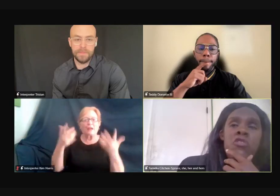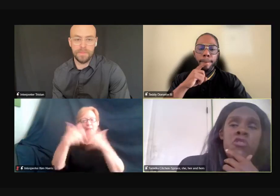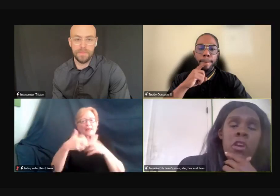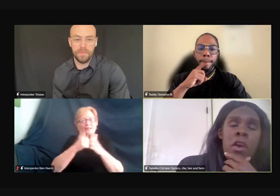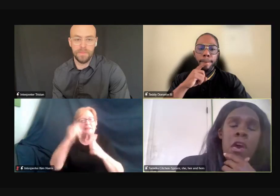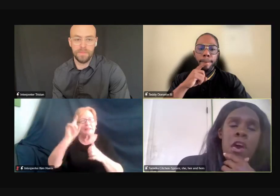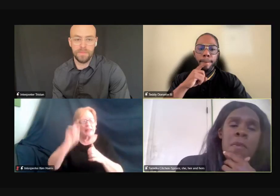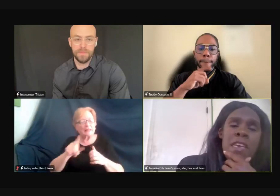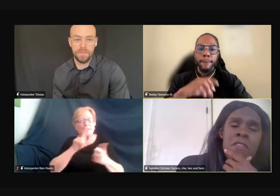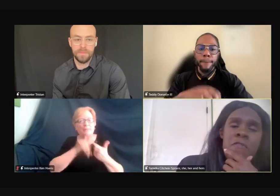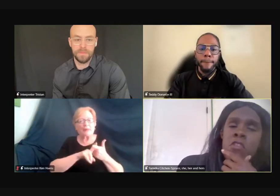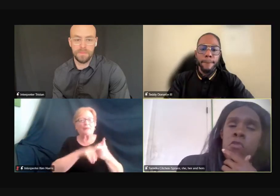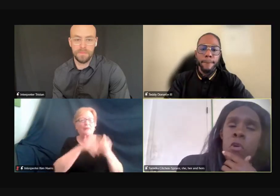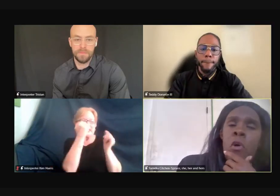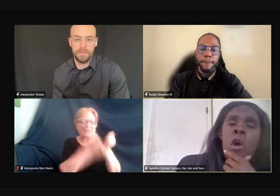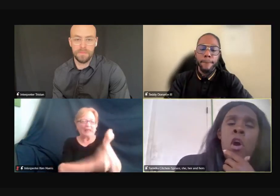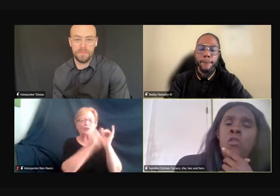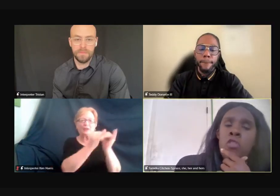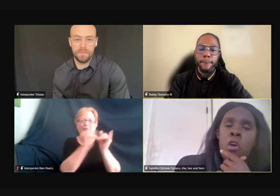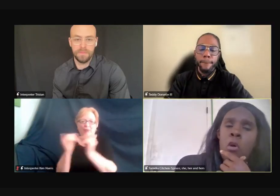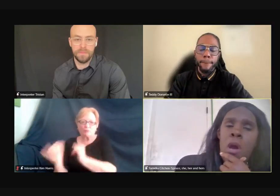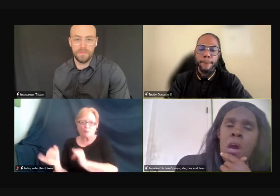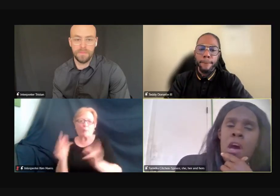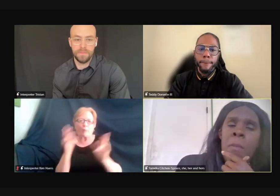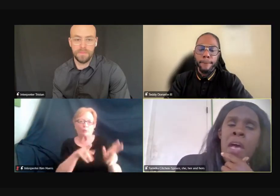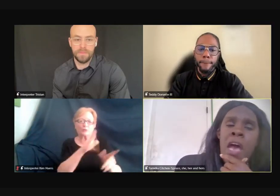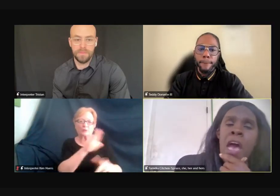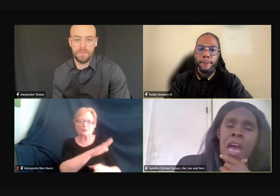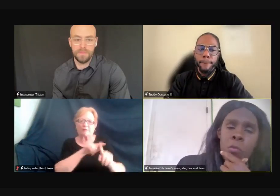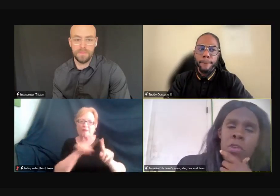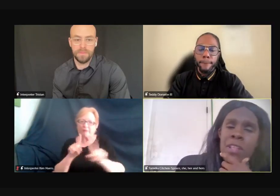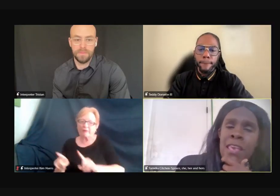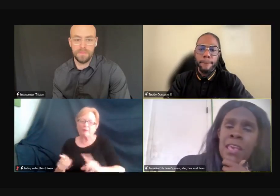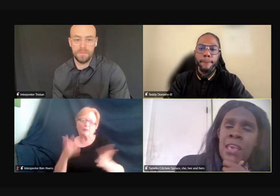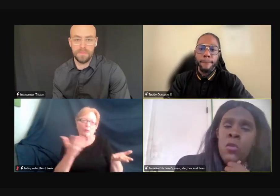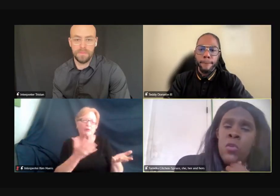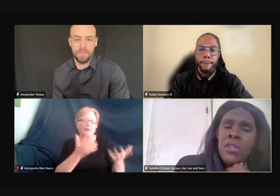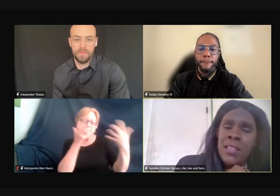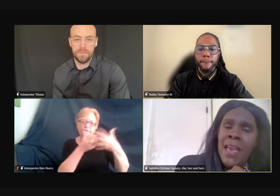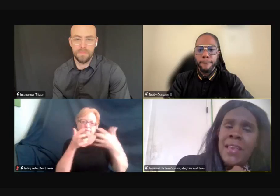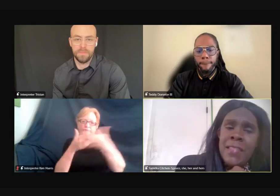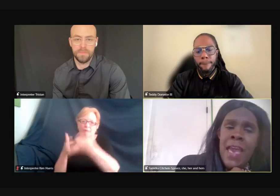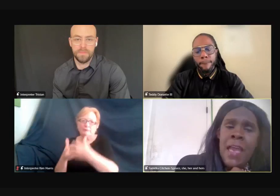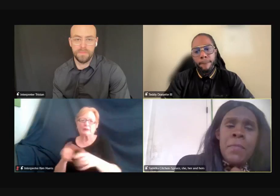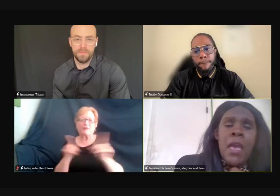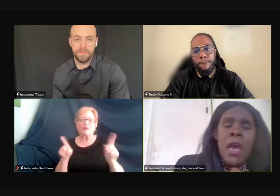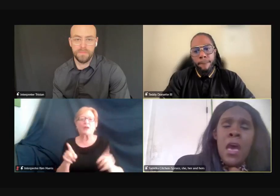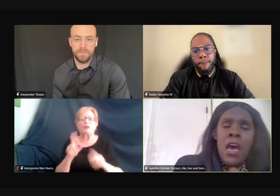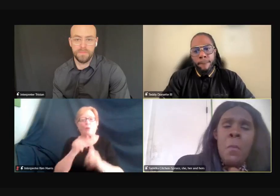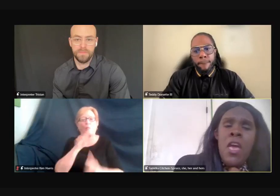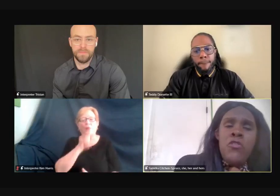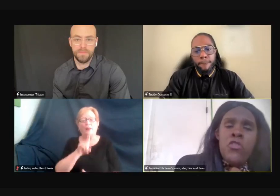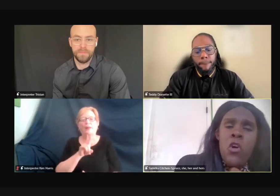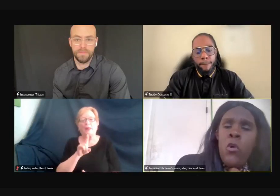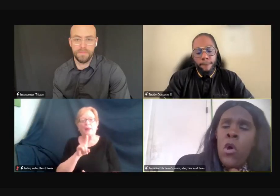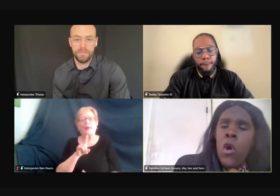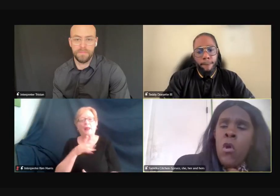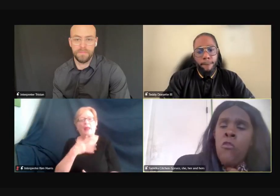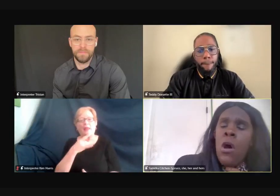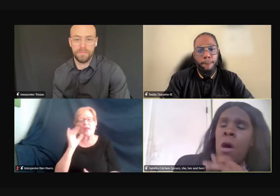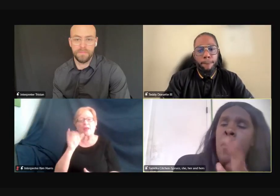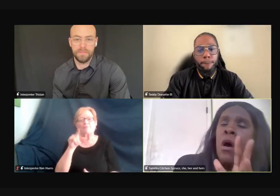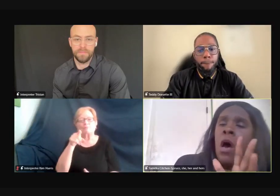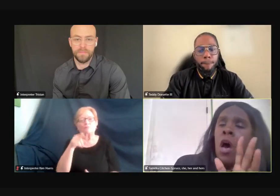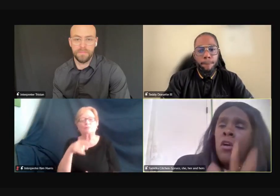to each individual. So I really, really like that. And so